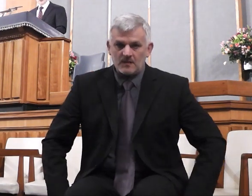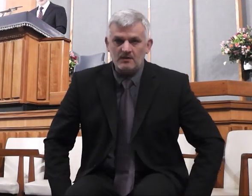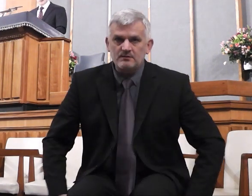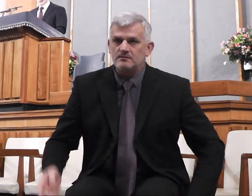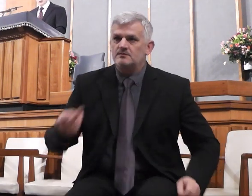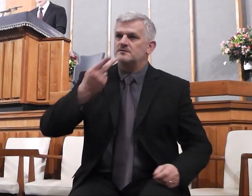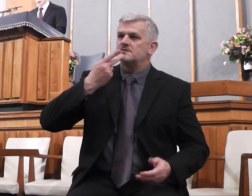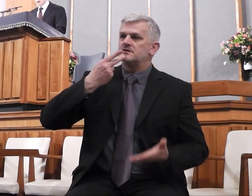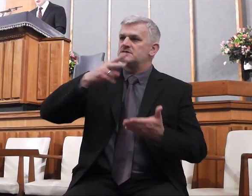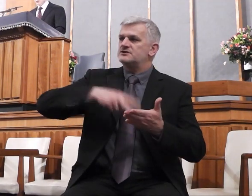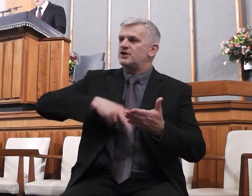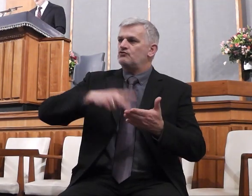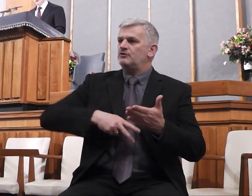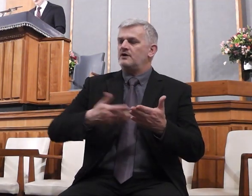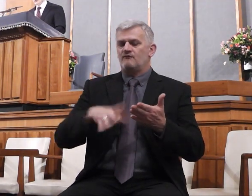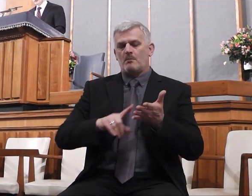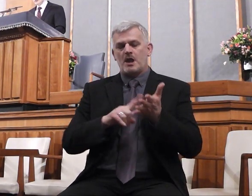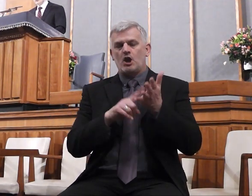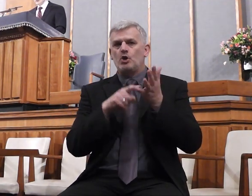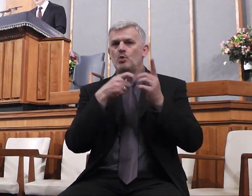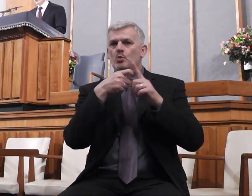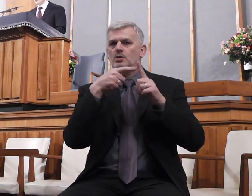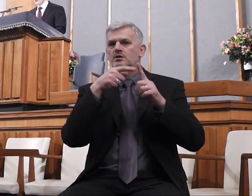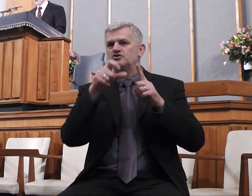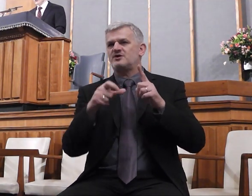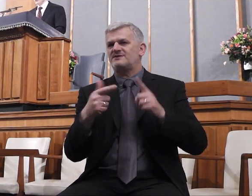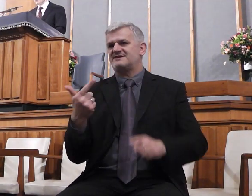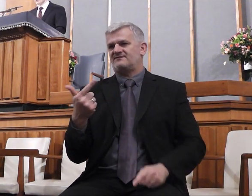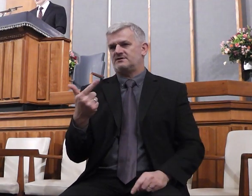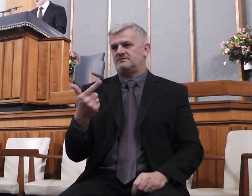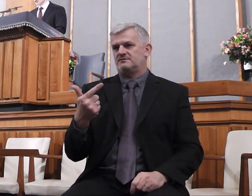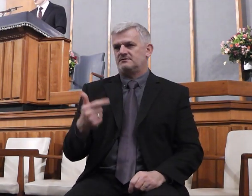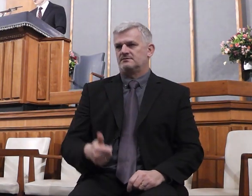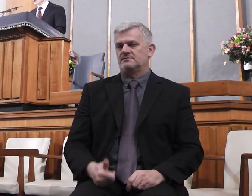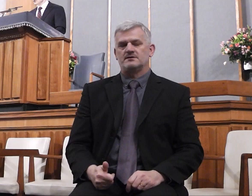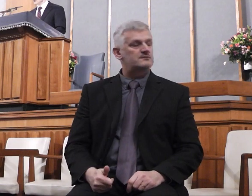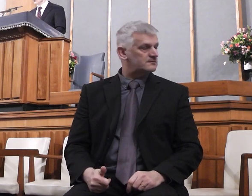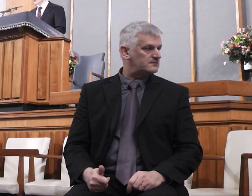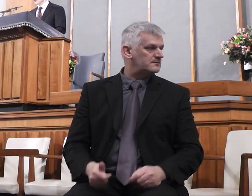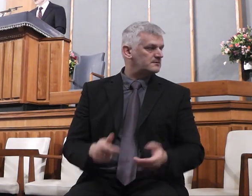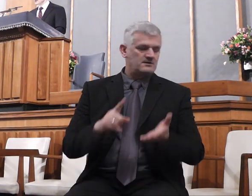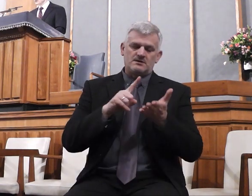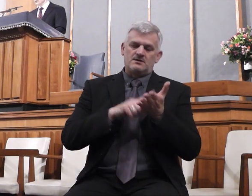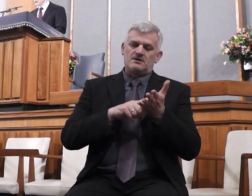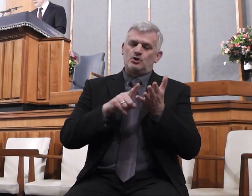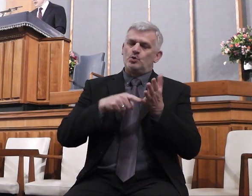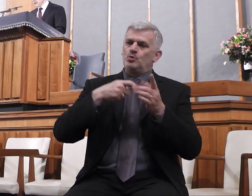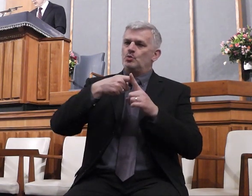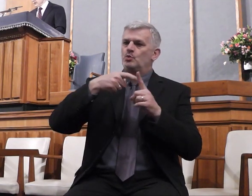in the gospel of Luke, chapter 7. The gospel of Luke, chapter 7.